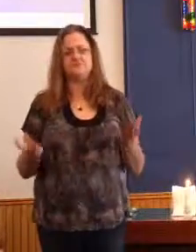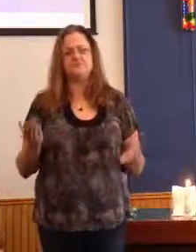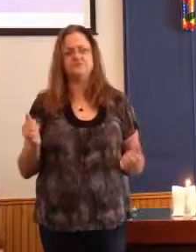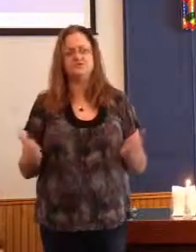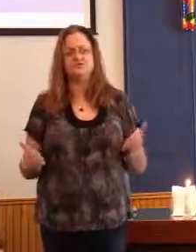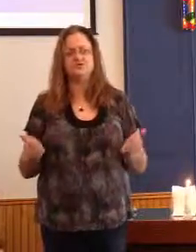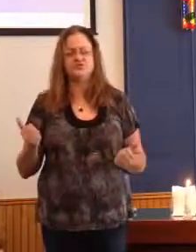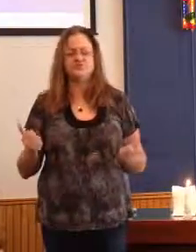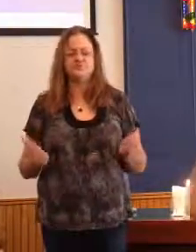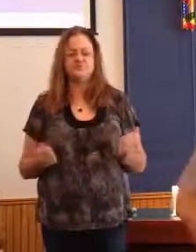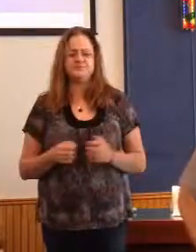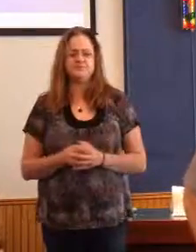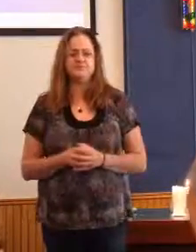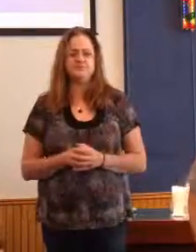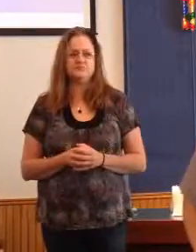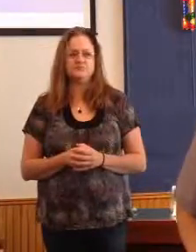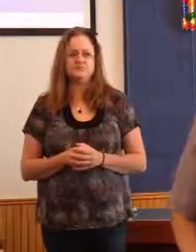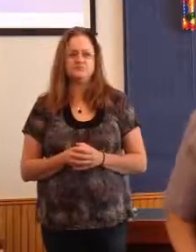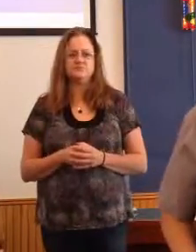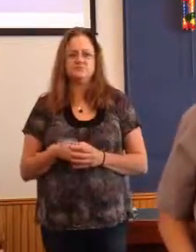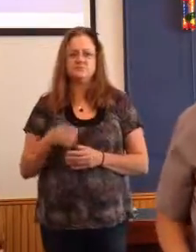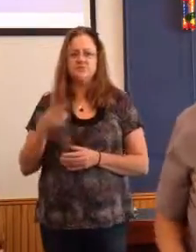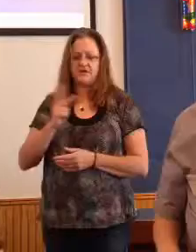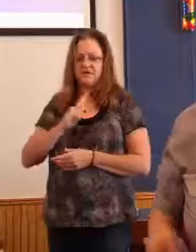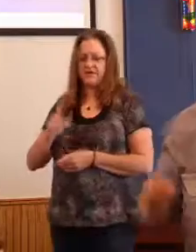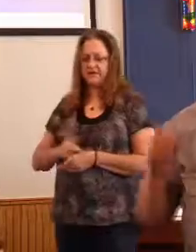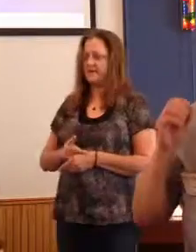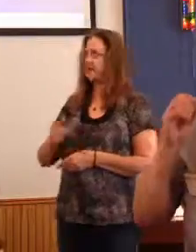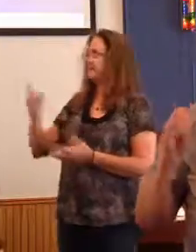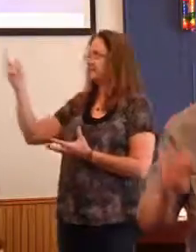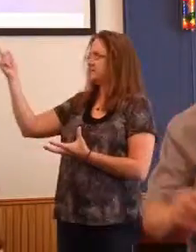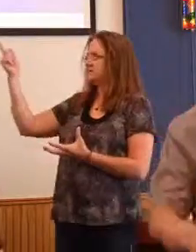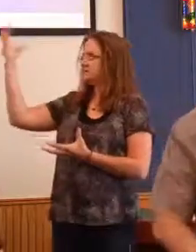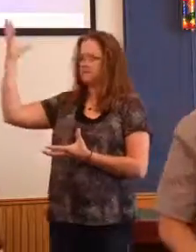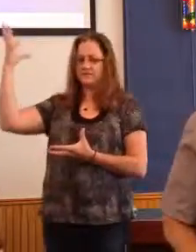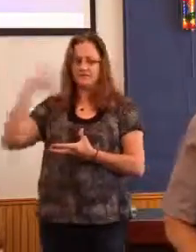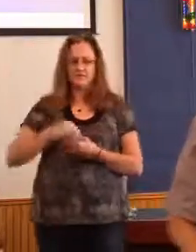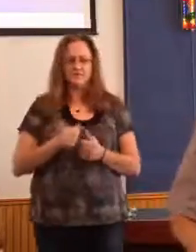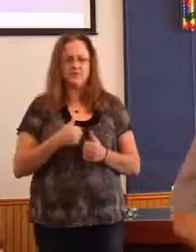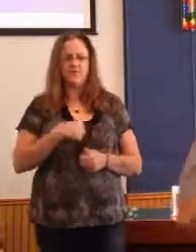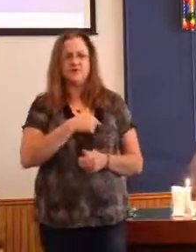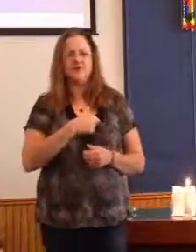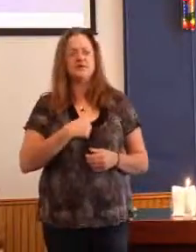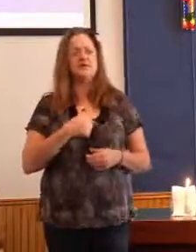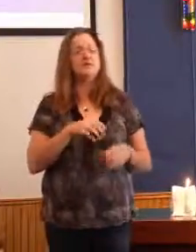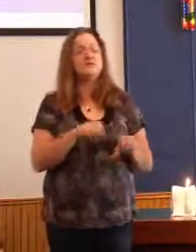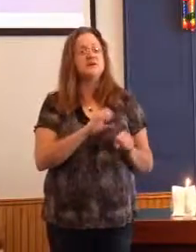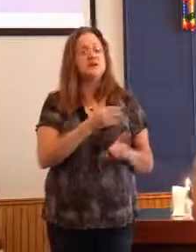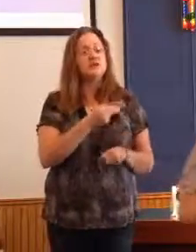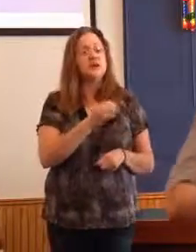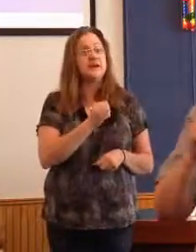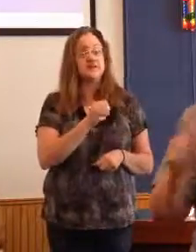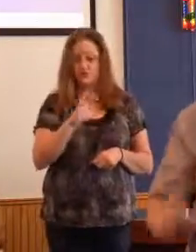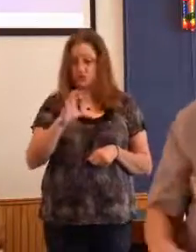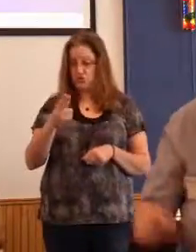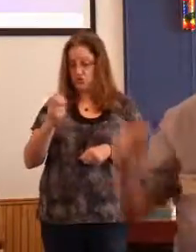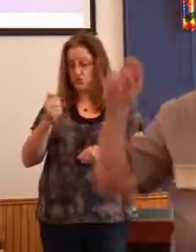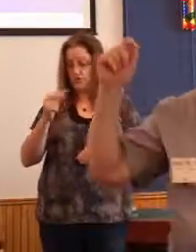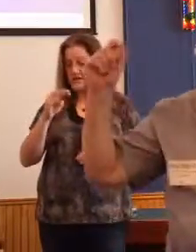The Calebs among us take chances when the possibility of gain is